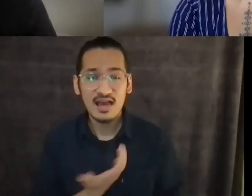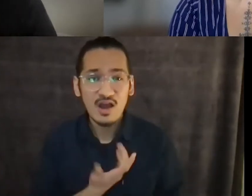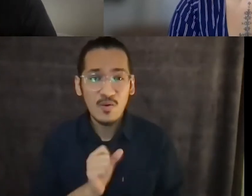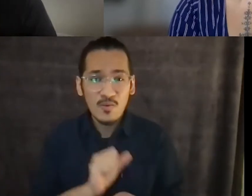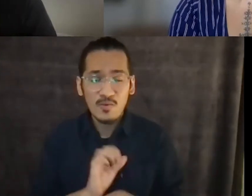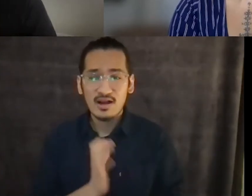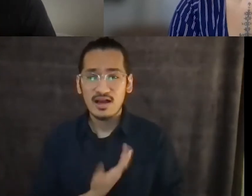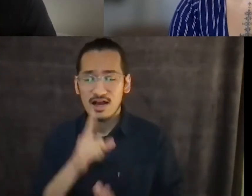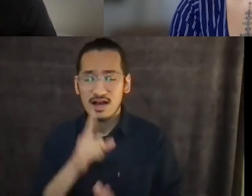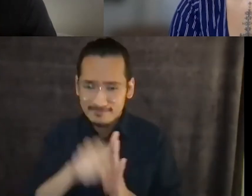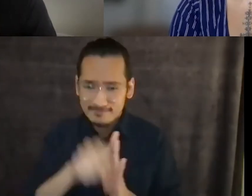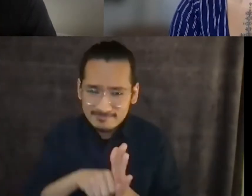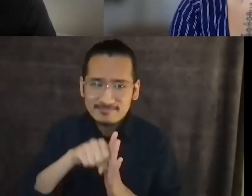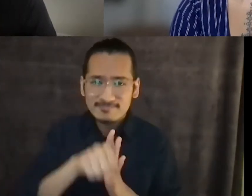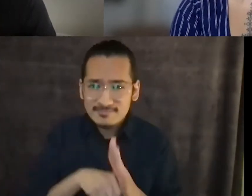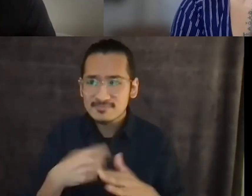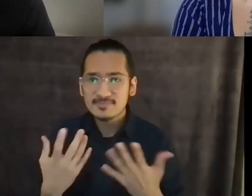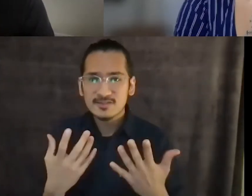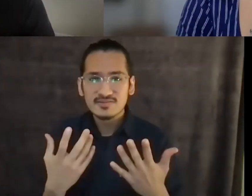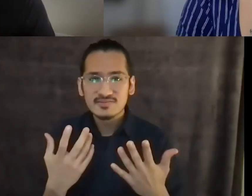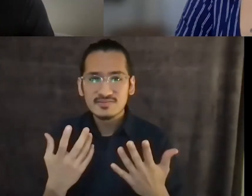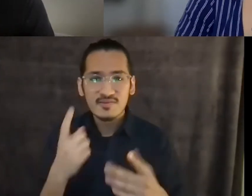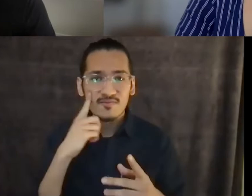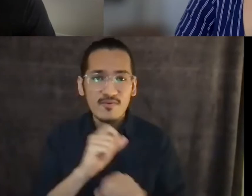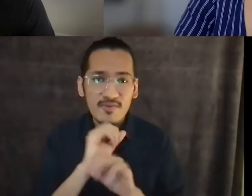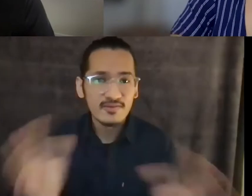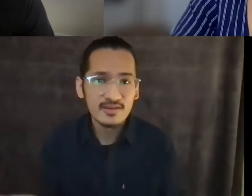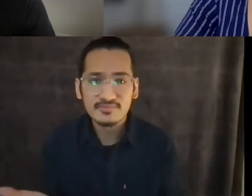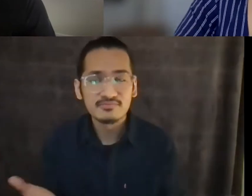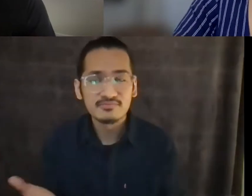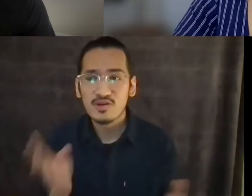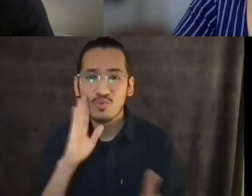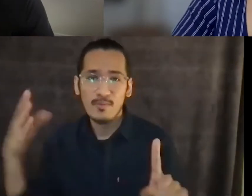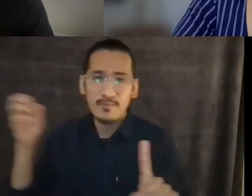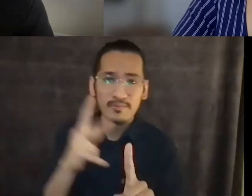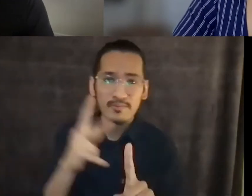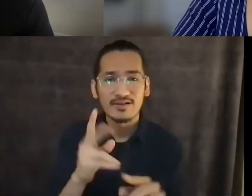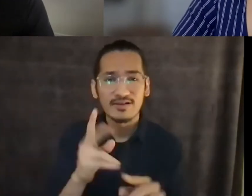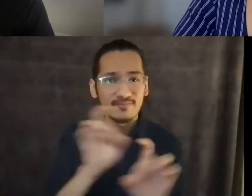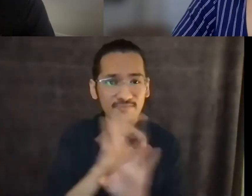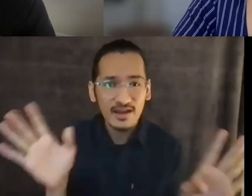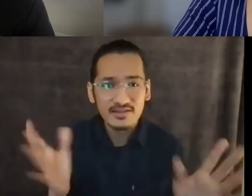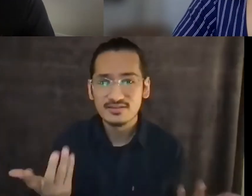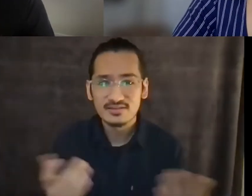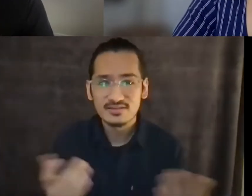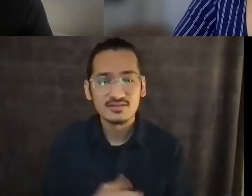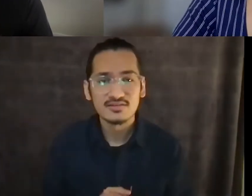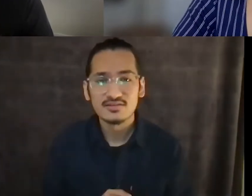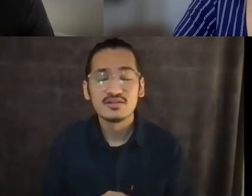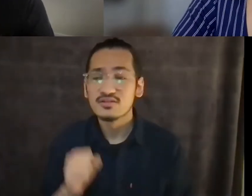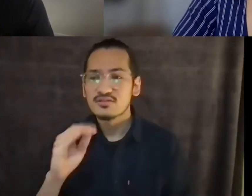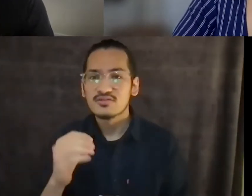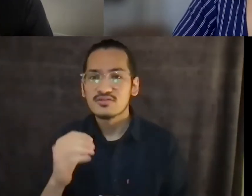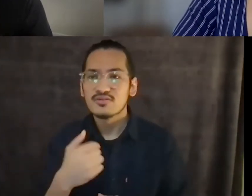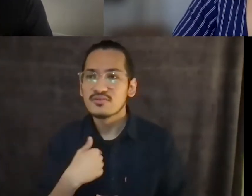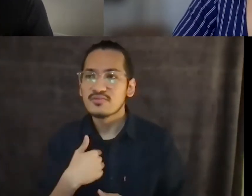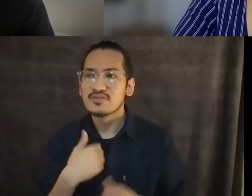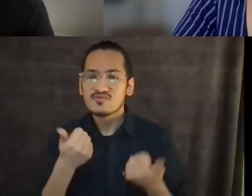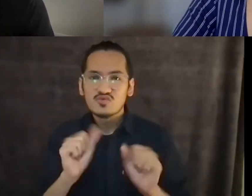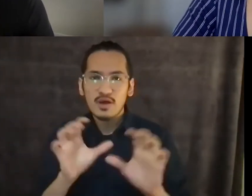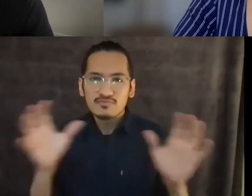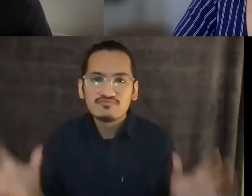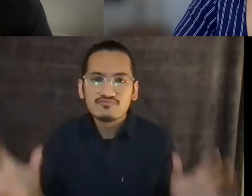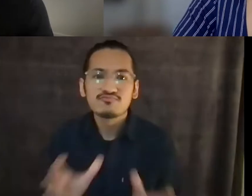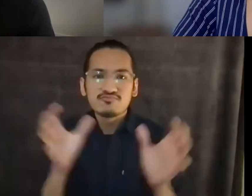same kind of violence, right? Then what we're talking about is not transformation of systems. We're talking about getting more people who are brown,